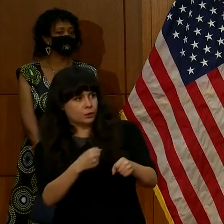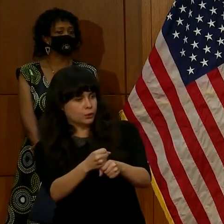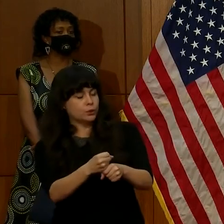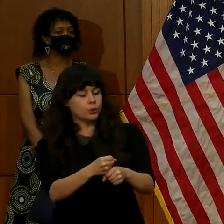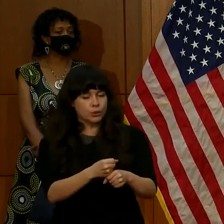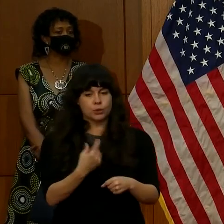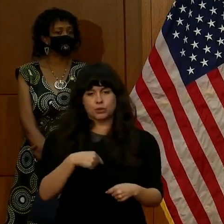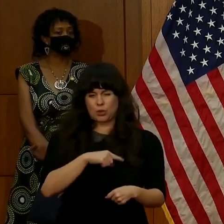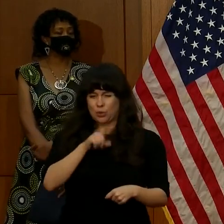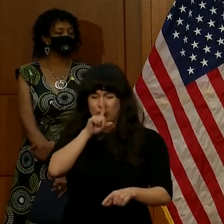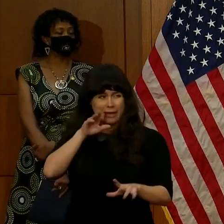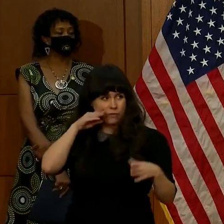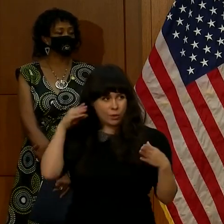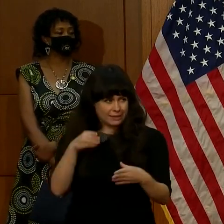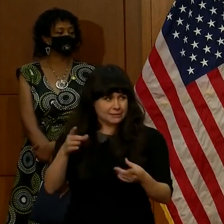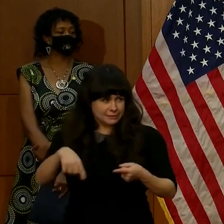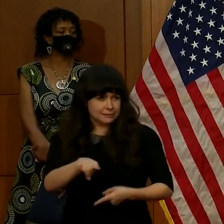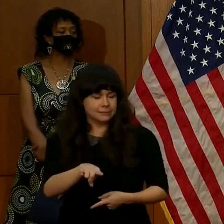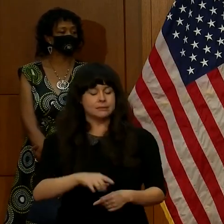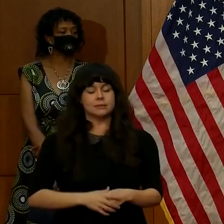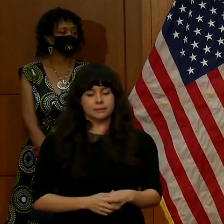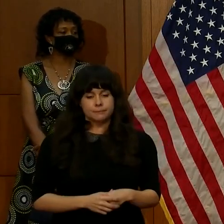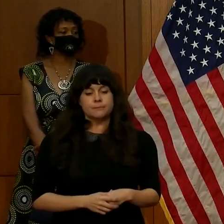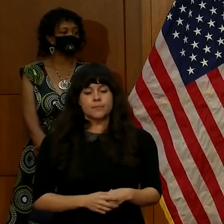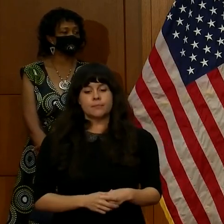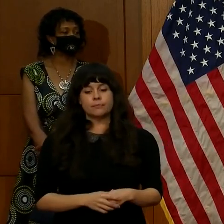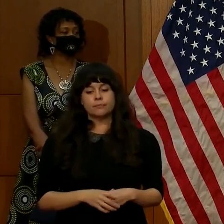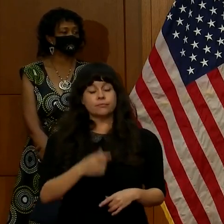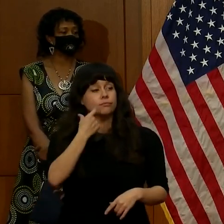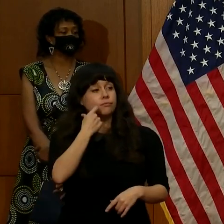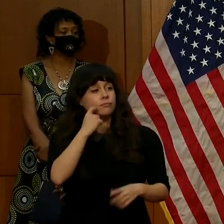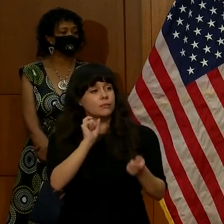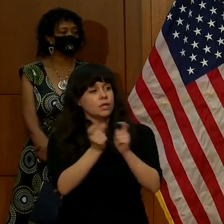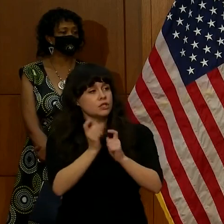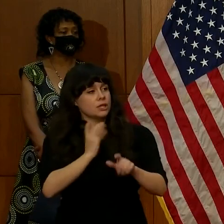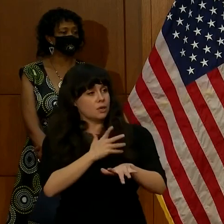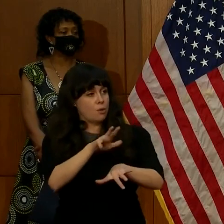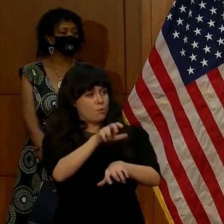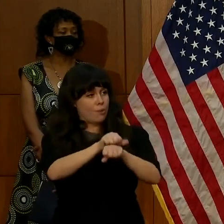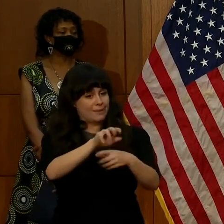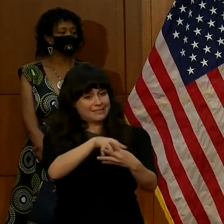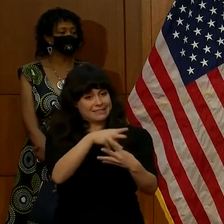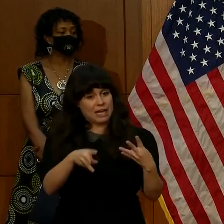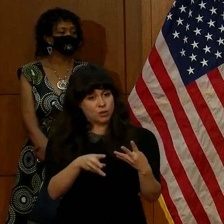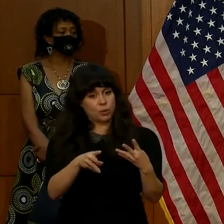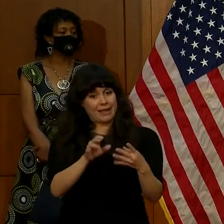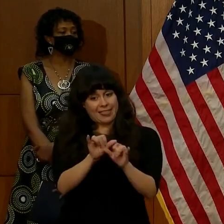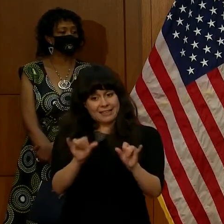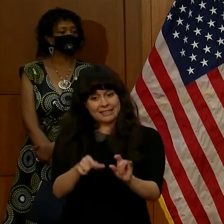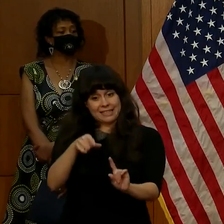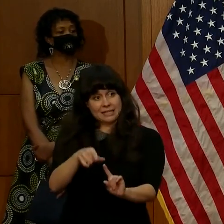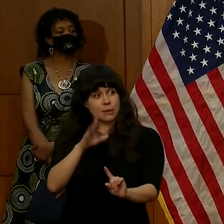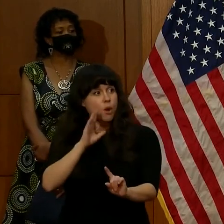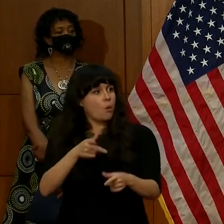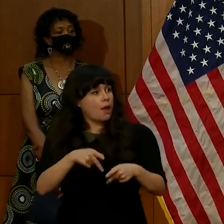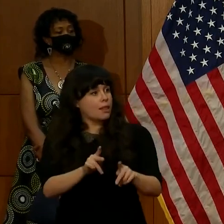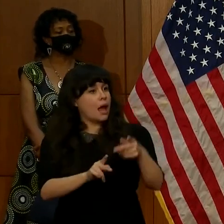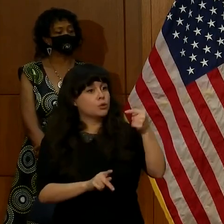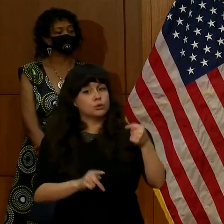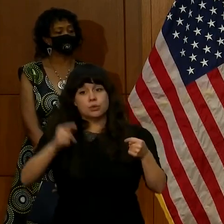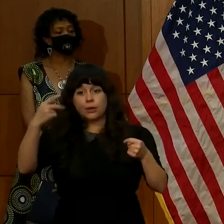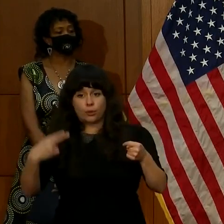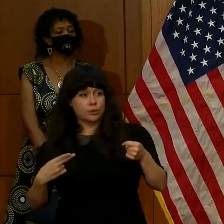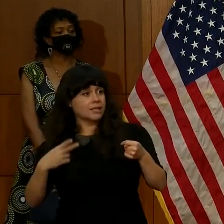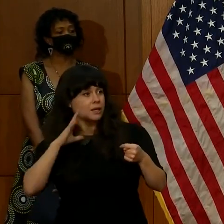strongly on them. We have recently changed our appointment scheduling system to allow Tuesdays and Thursdays